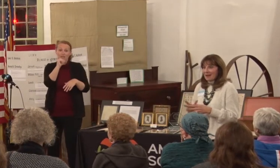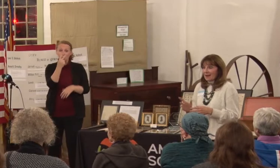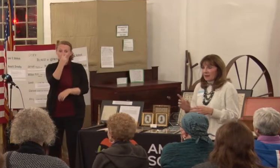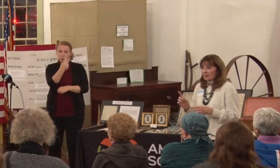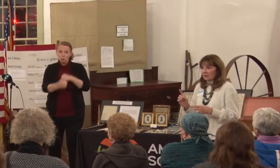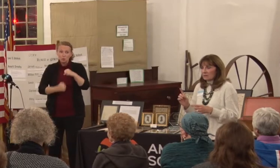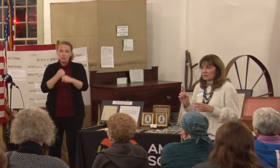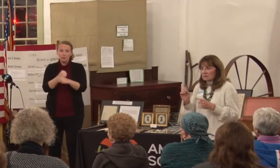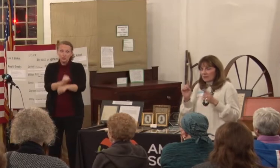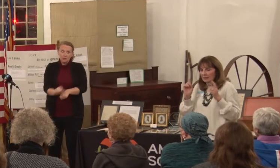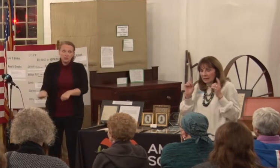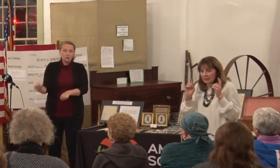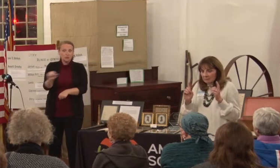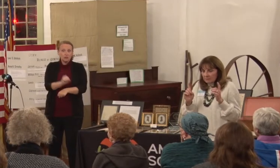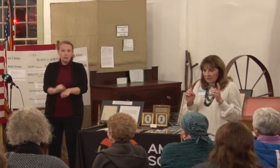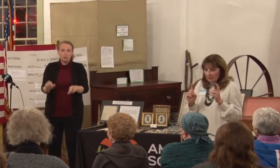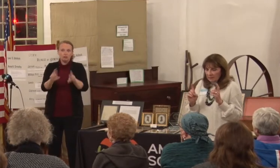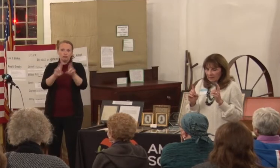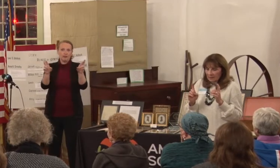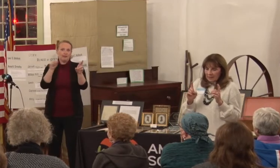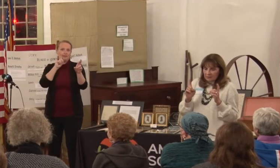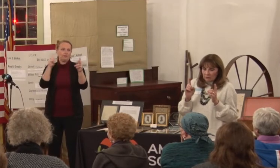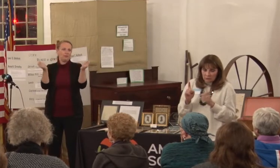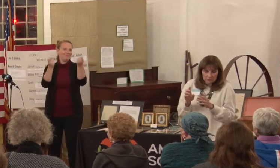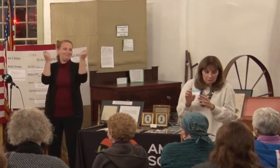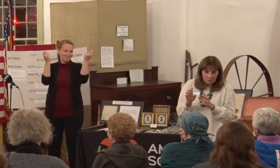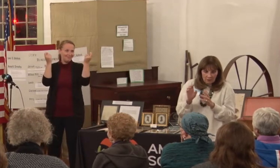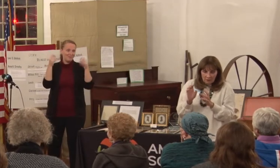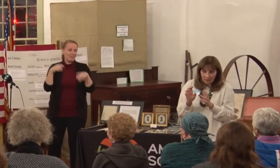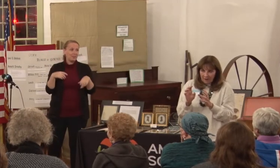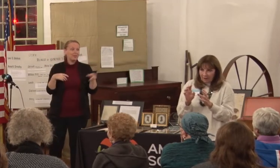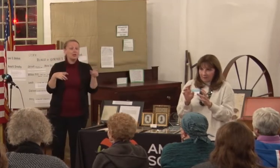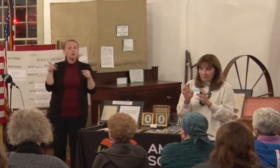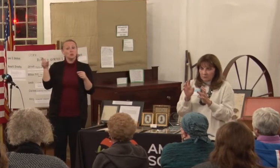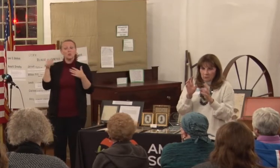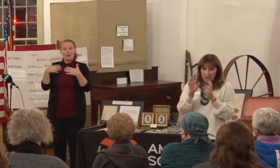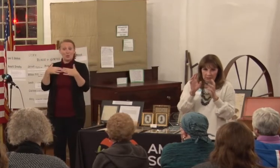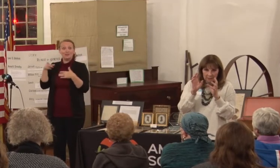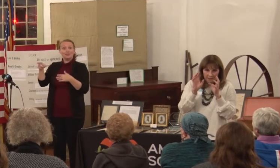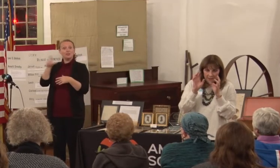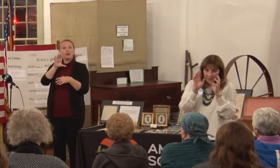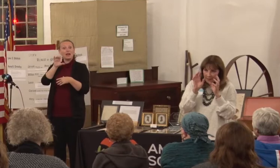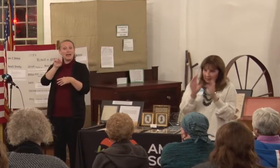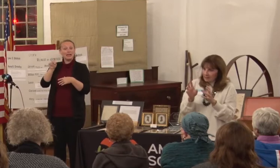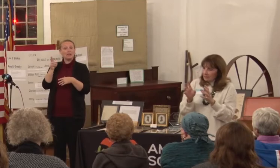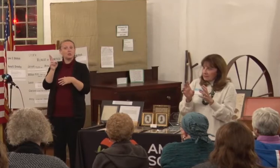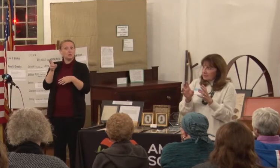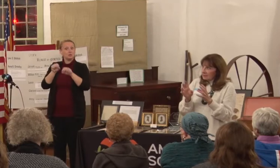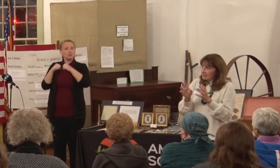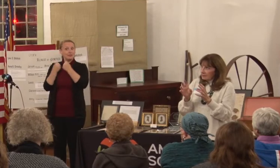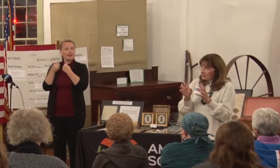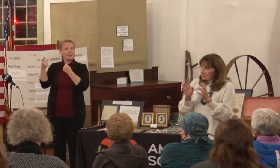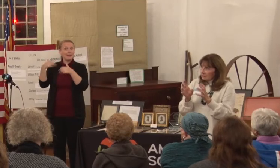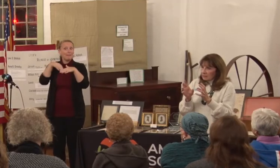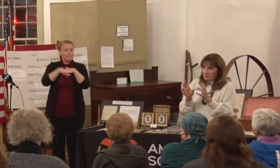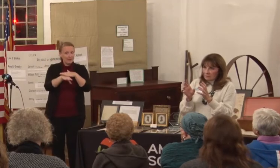And they came in to look through our archives and what they thought